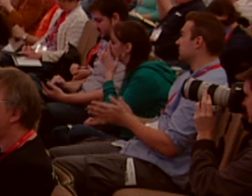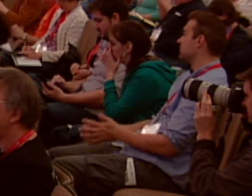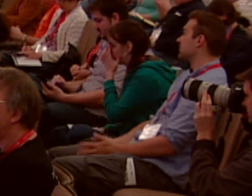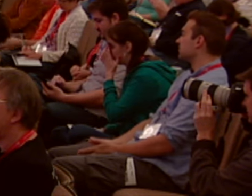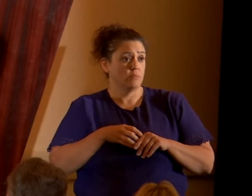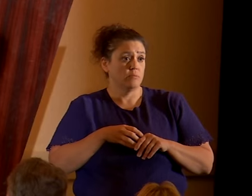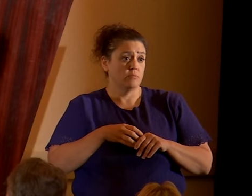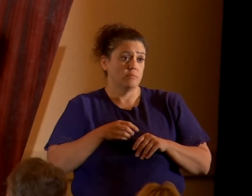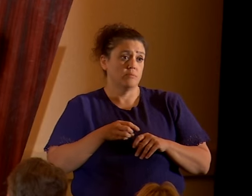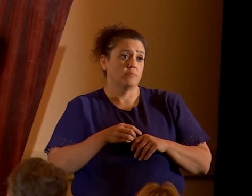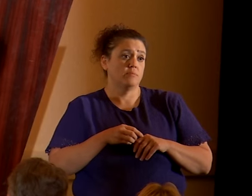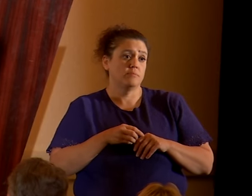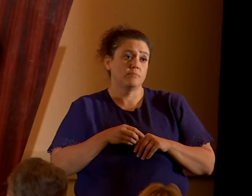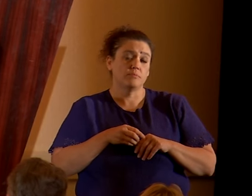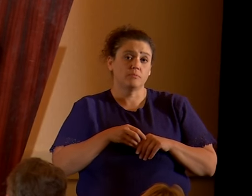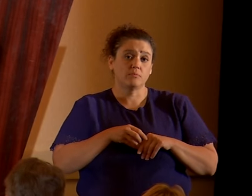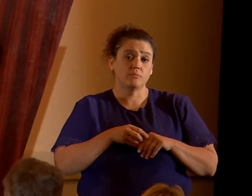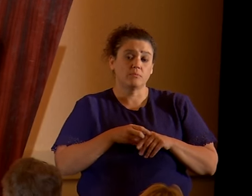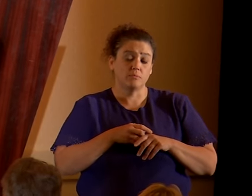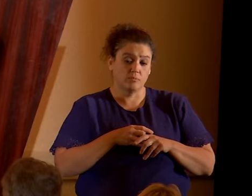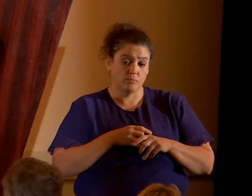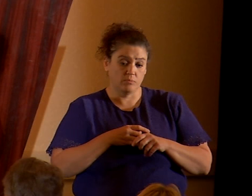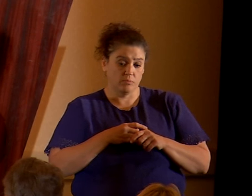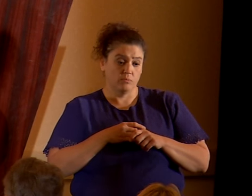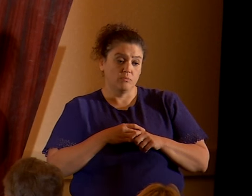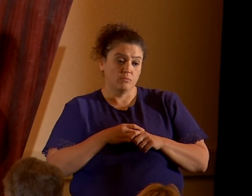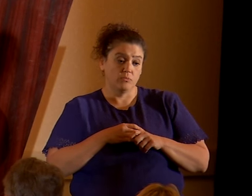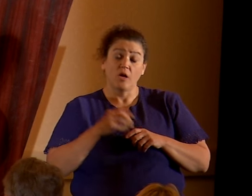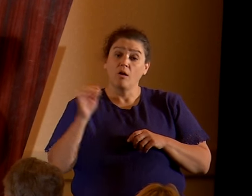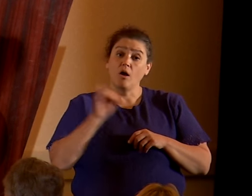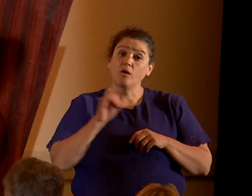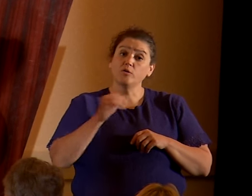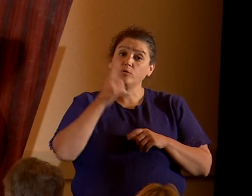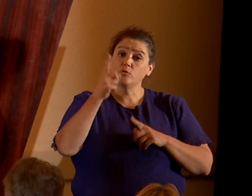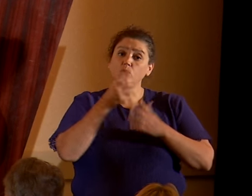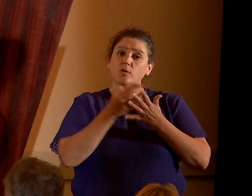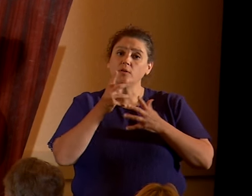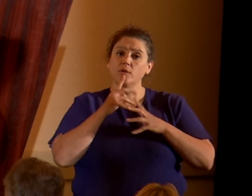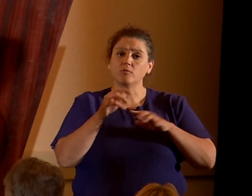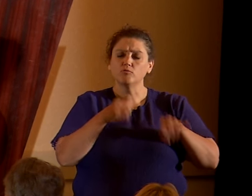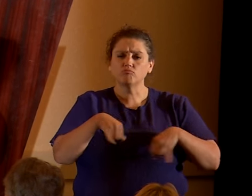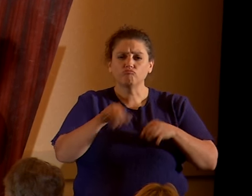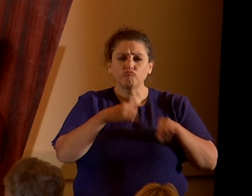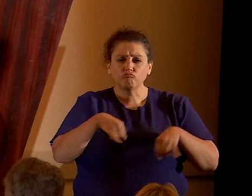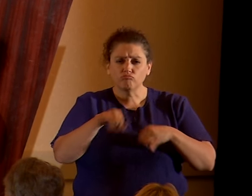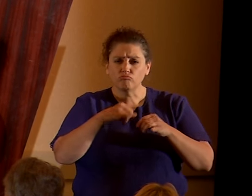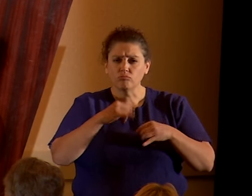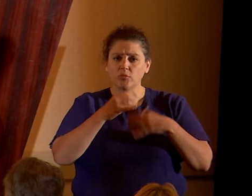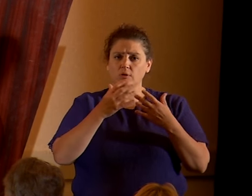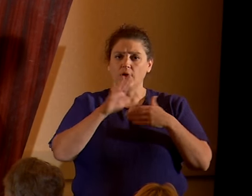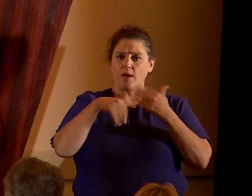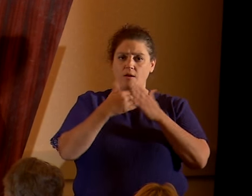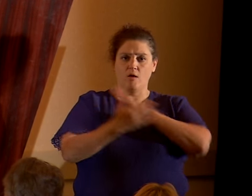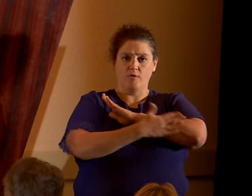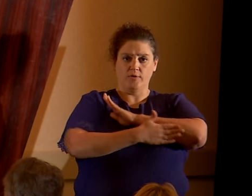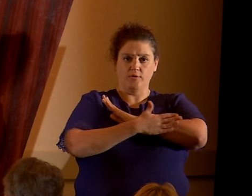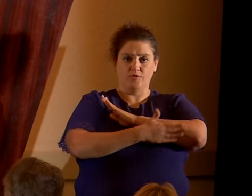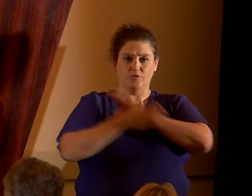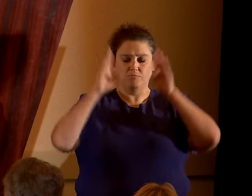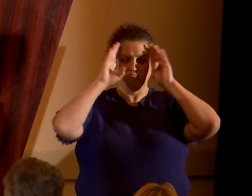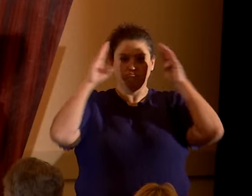It's also need to be mentioned that there is a common feature in all these countries. All of them are Islamic theocracies.